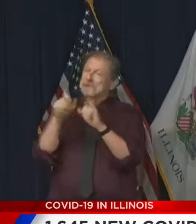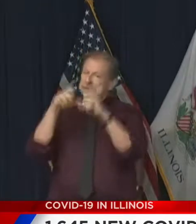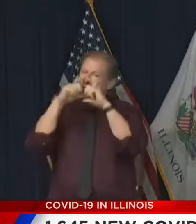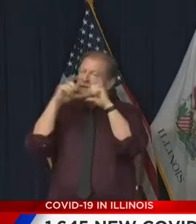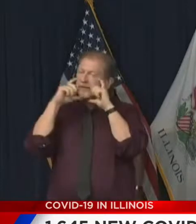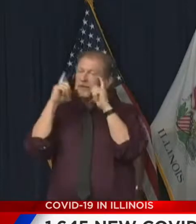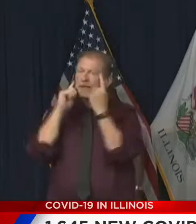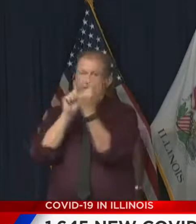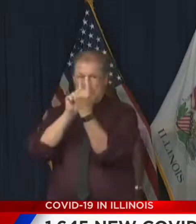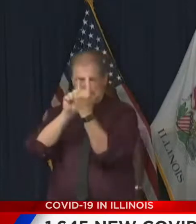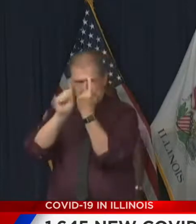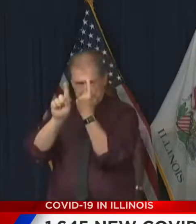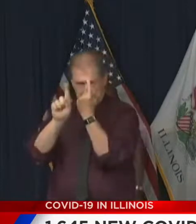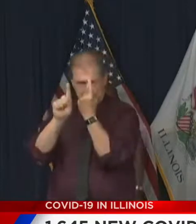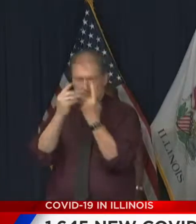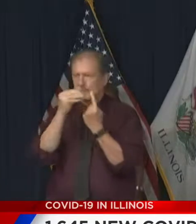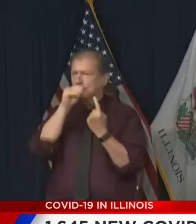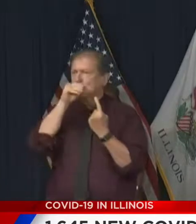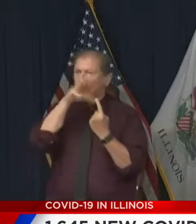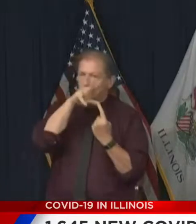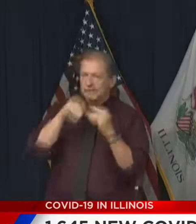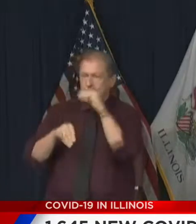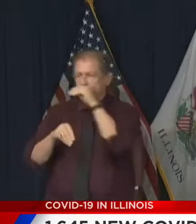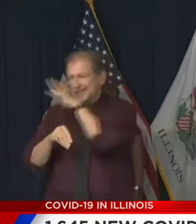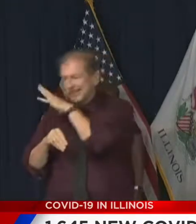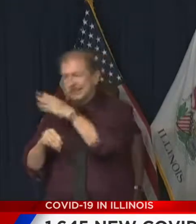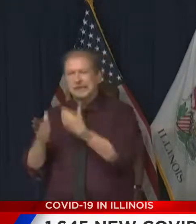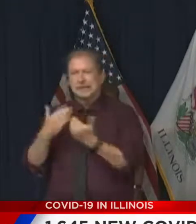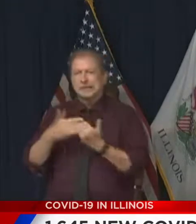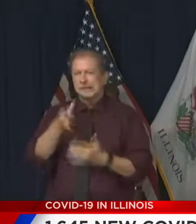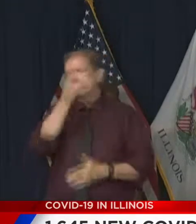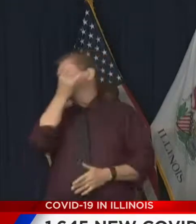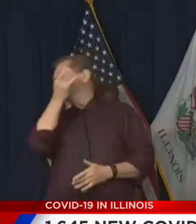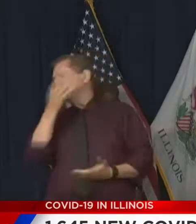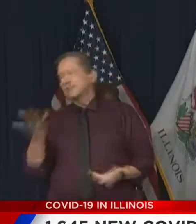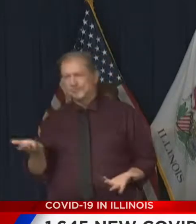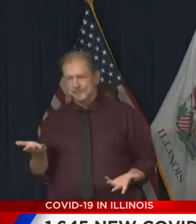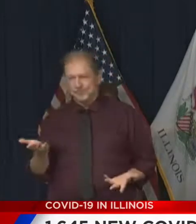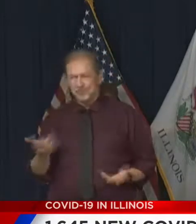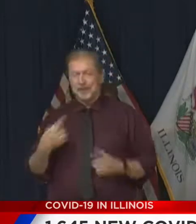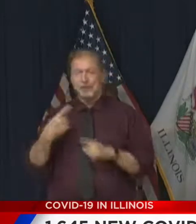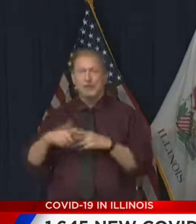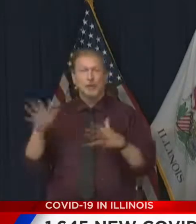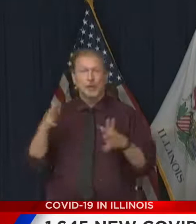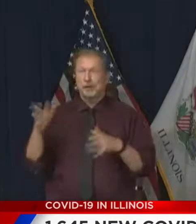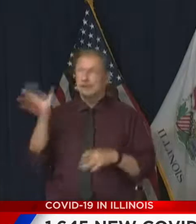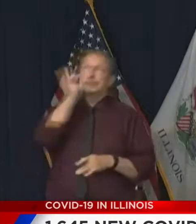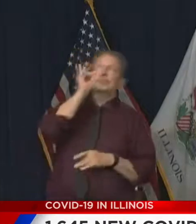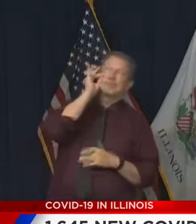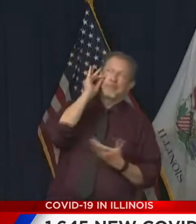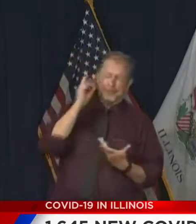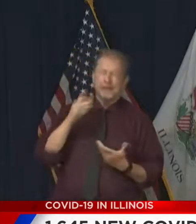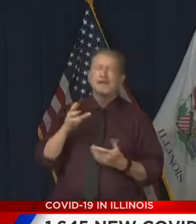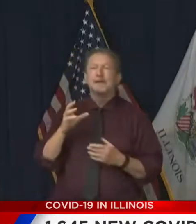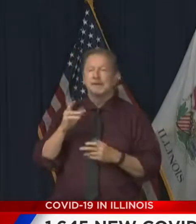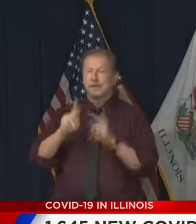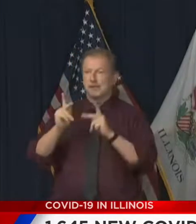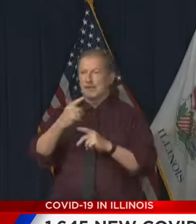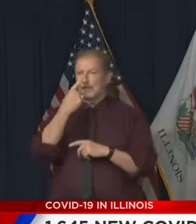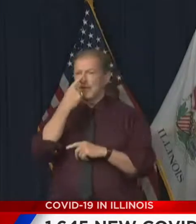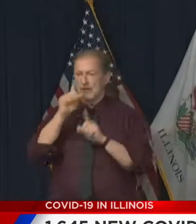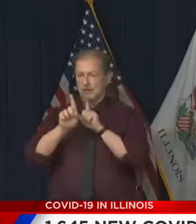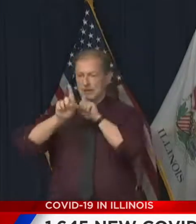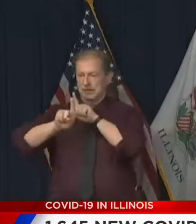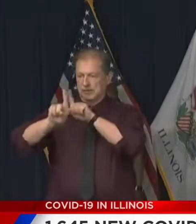that's you're coming in close proximity to someone who, by the way, is facing you. And, you know, and people in front of you who might be,